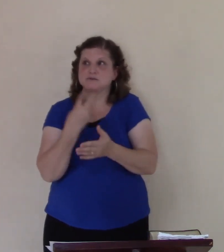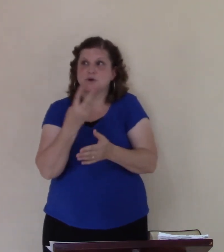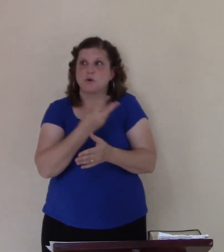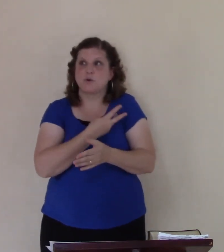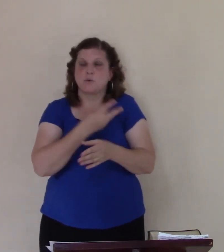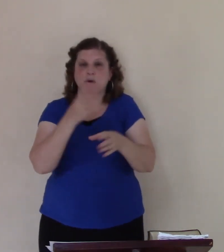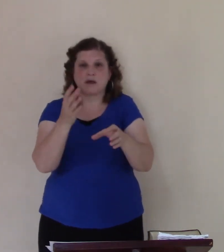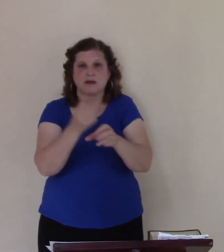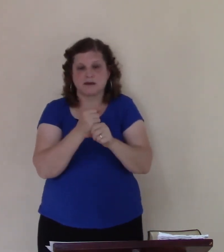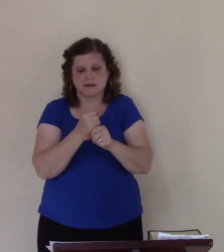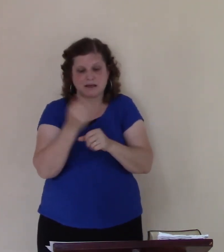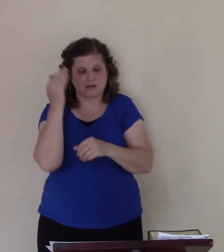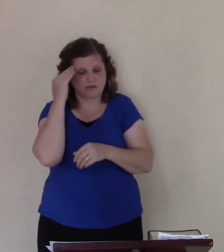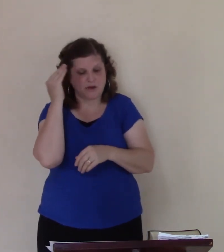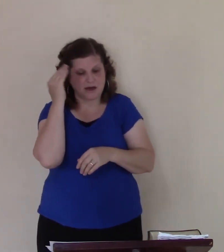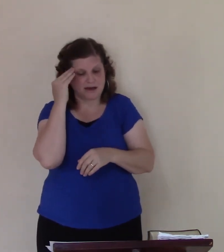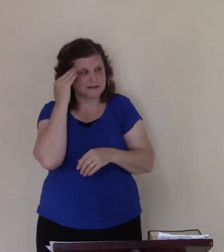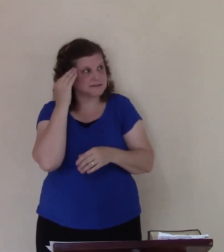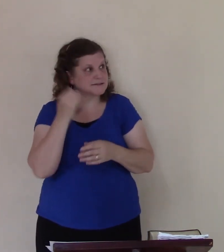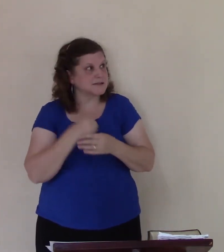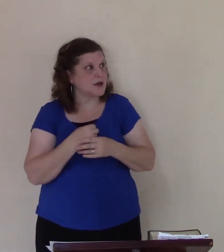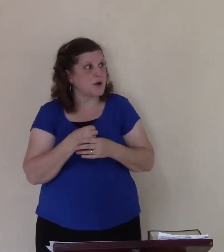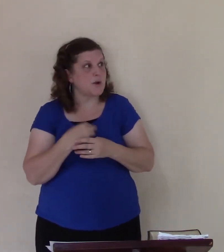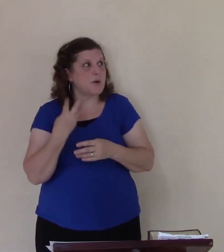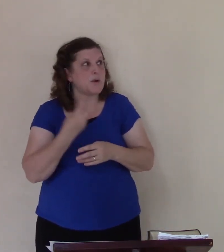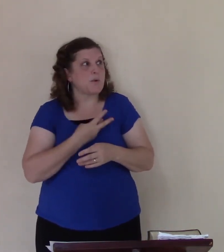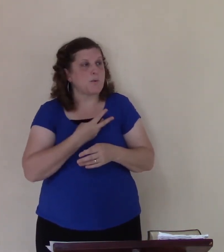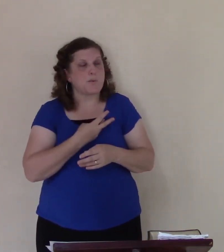kind like Jonah we become unthankful